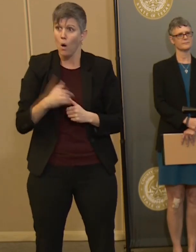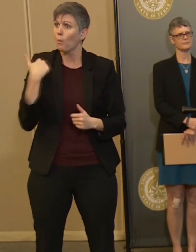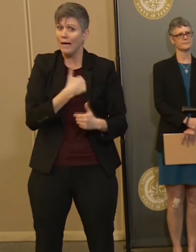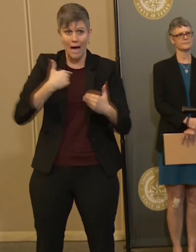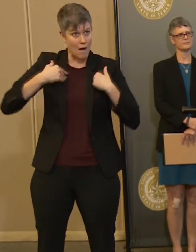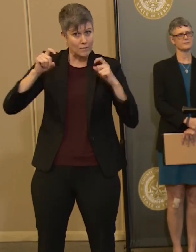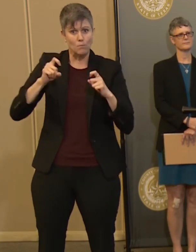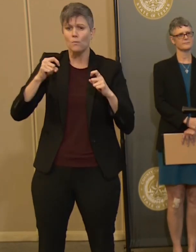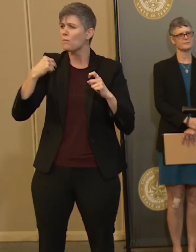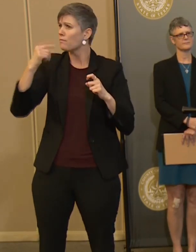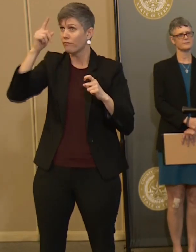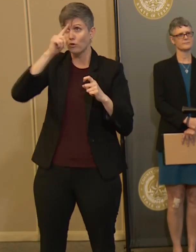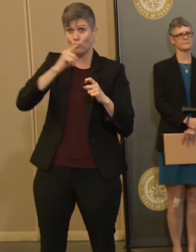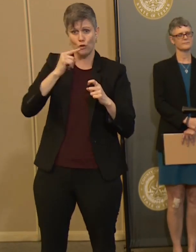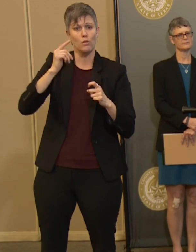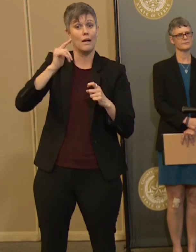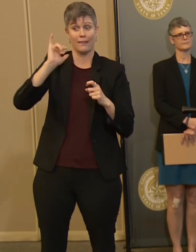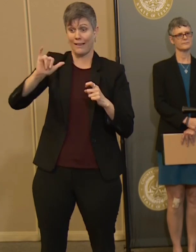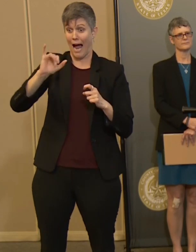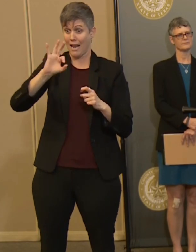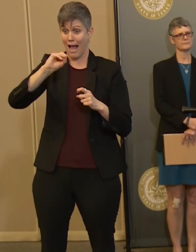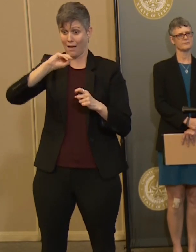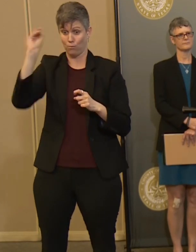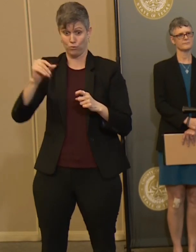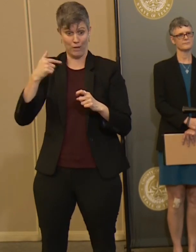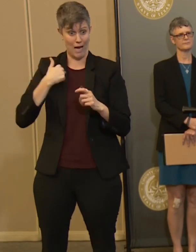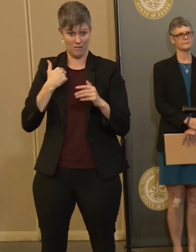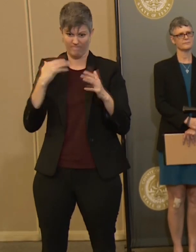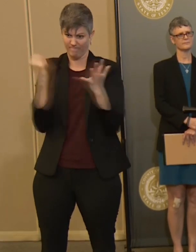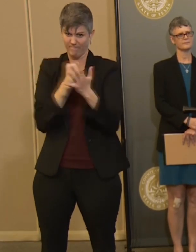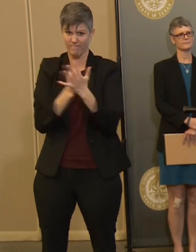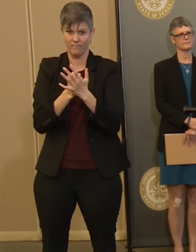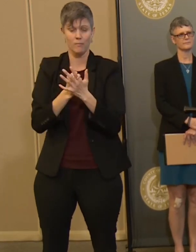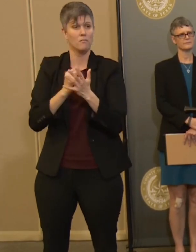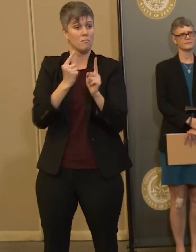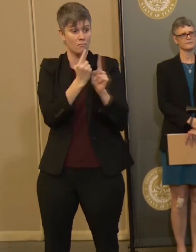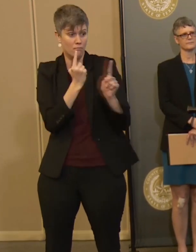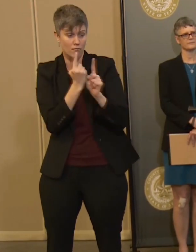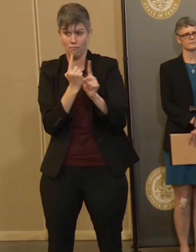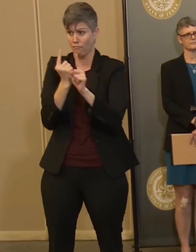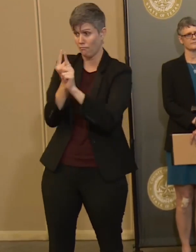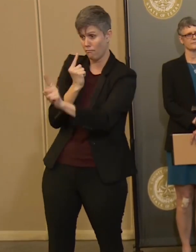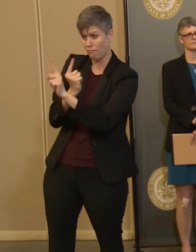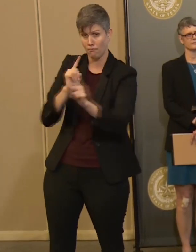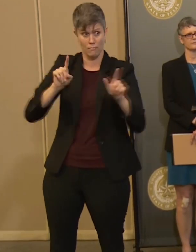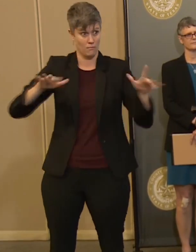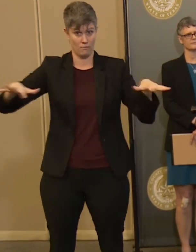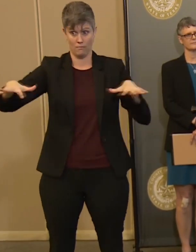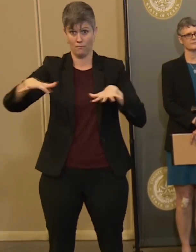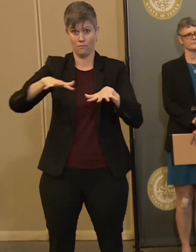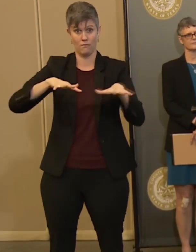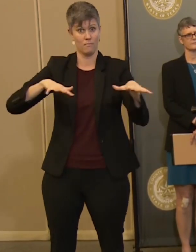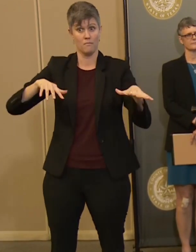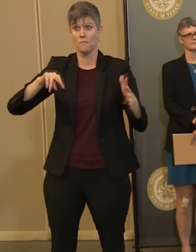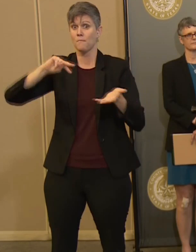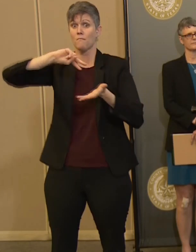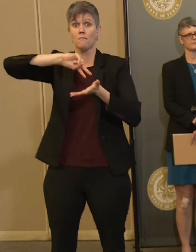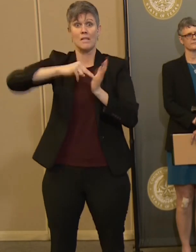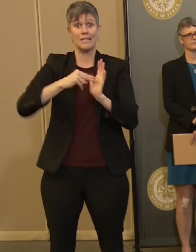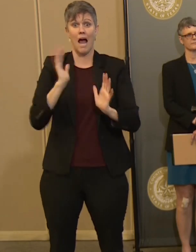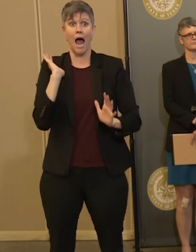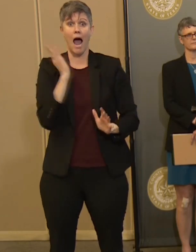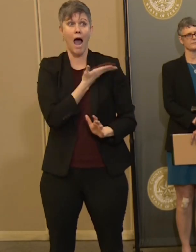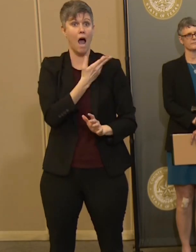down to 90% reduction in interactions, then all of our first responders and healthcare